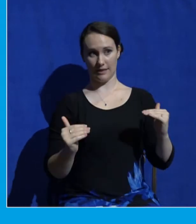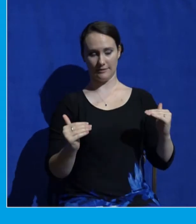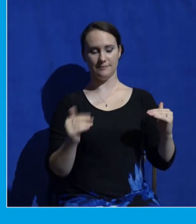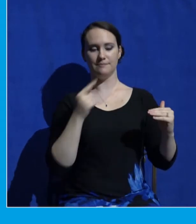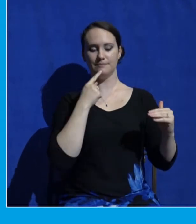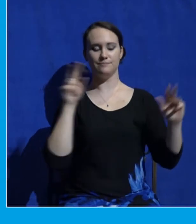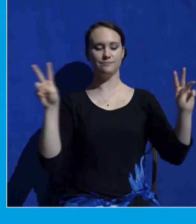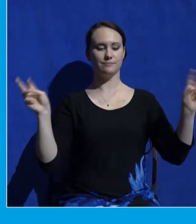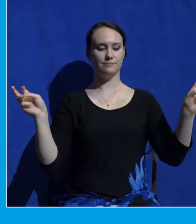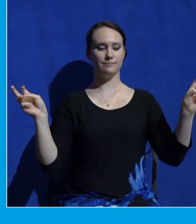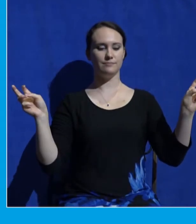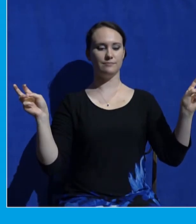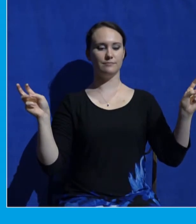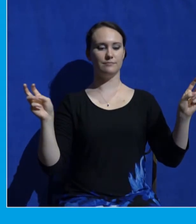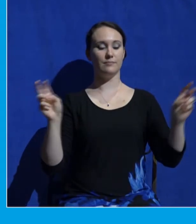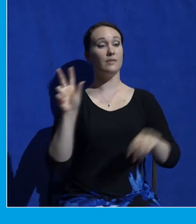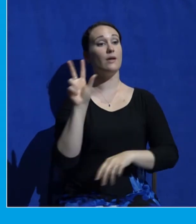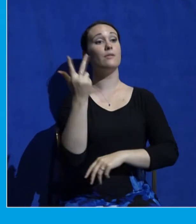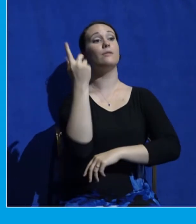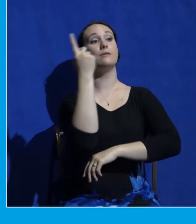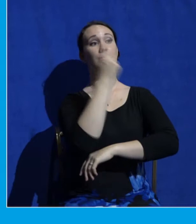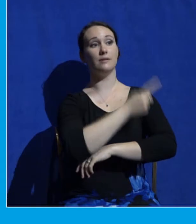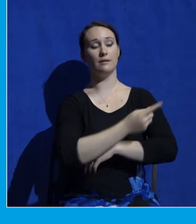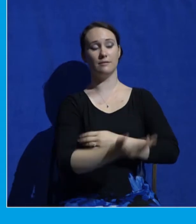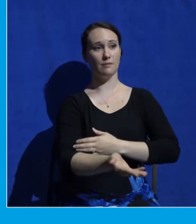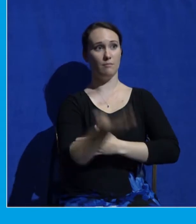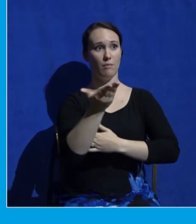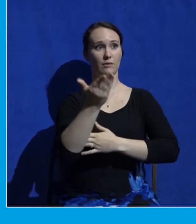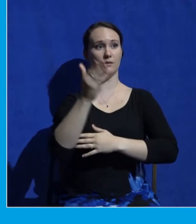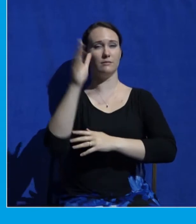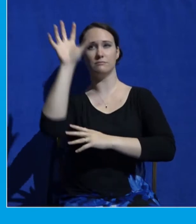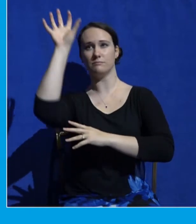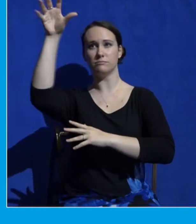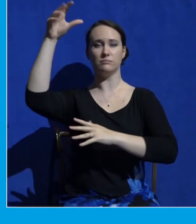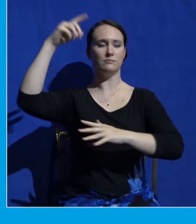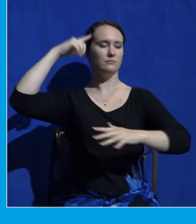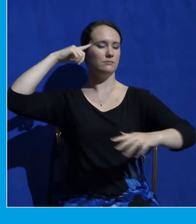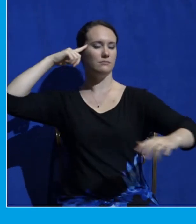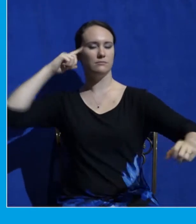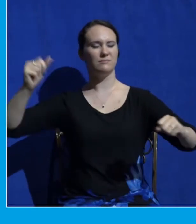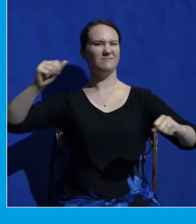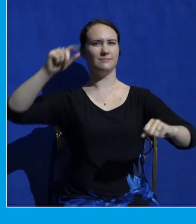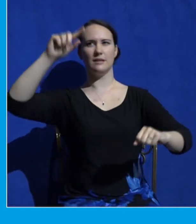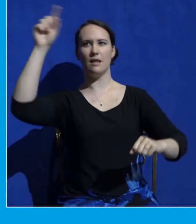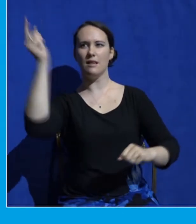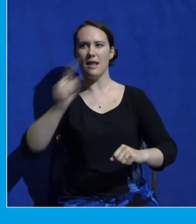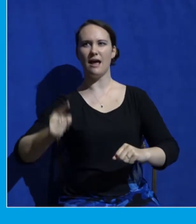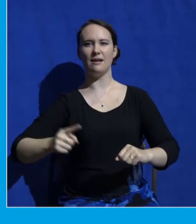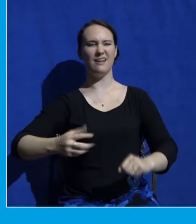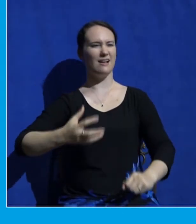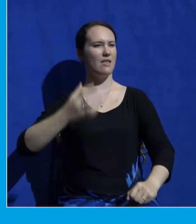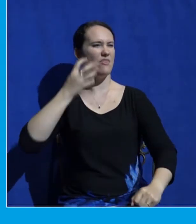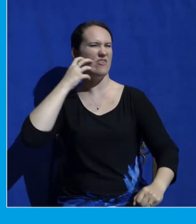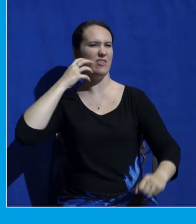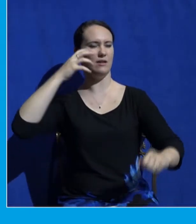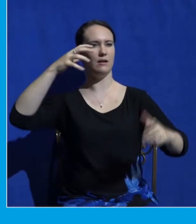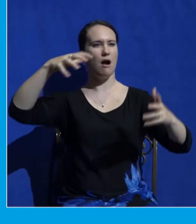On the morning of the third day, there were thunders and lightnings and a thick cloud on the mountain and a very